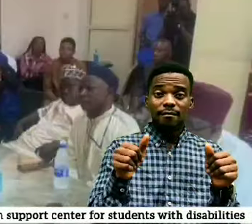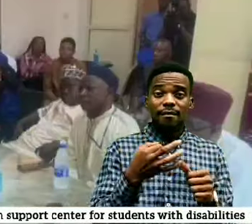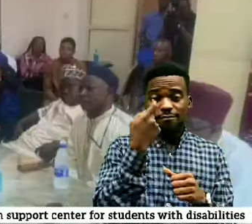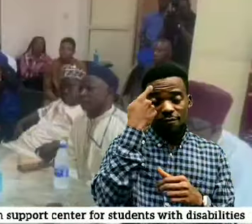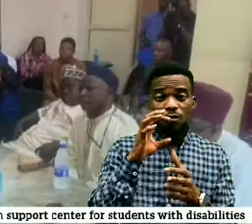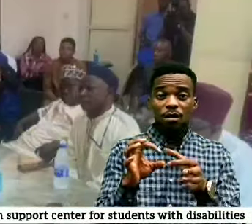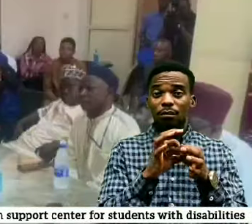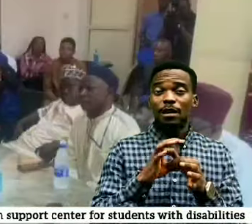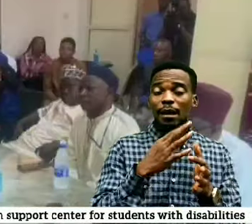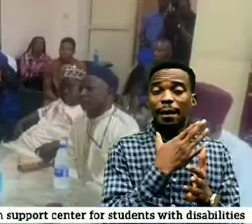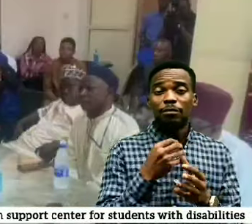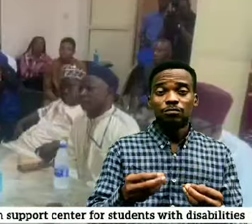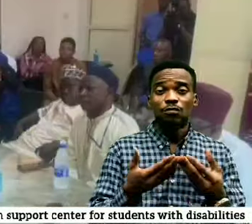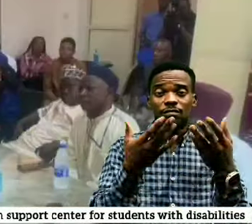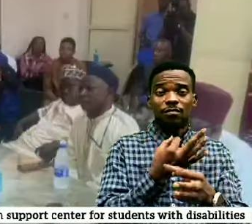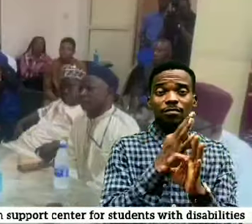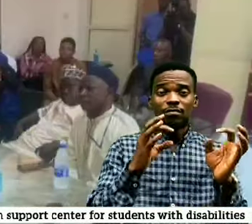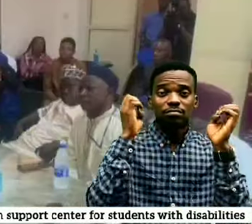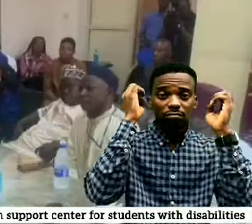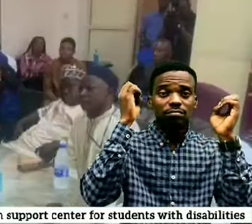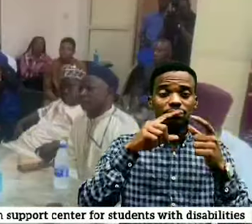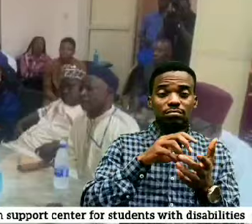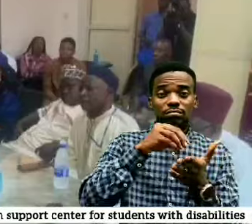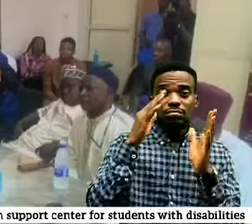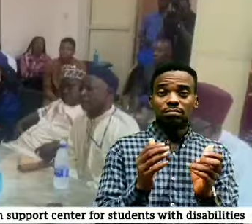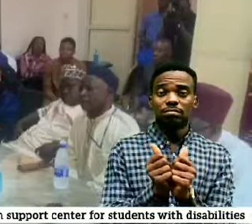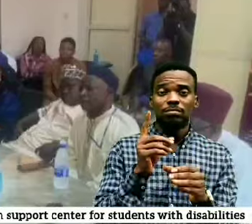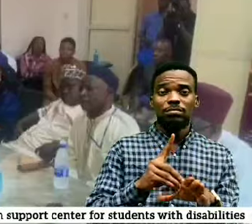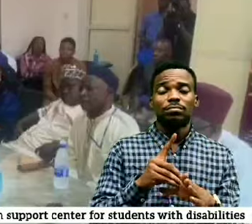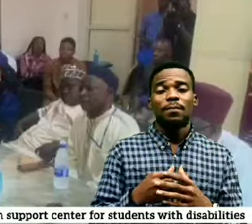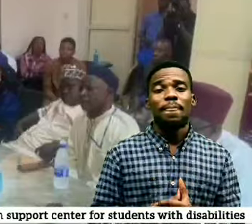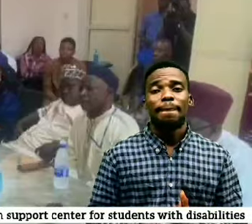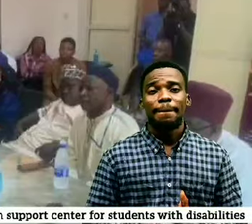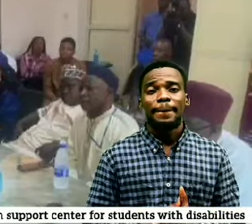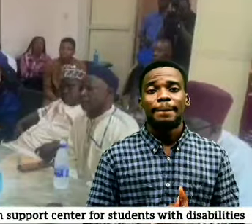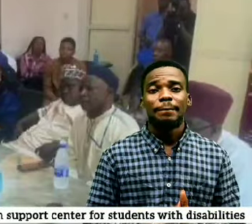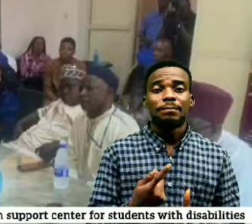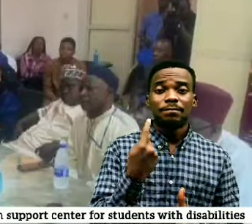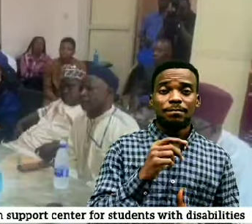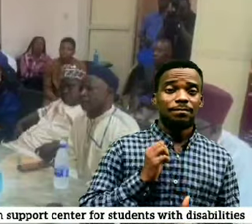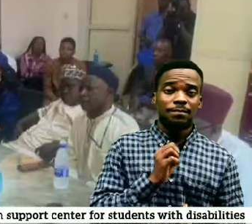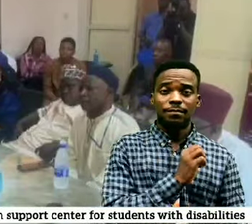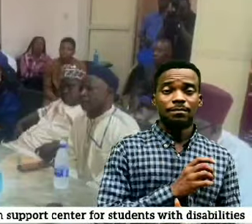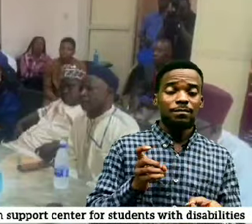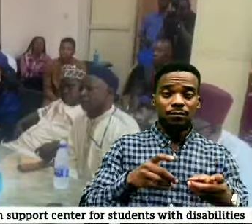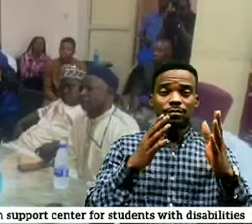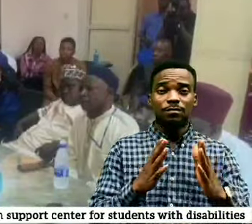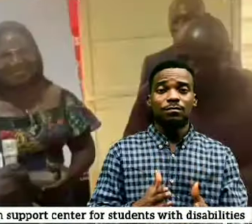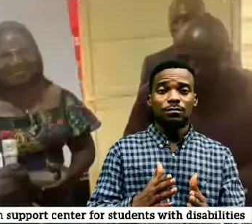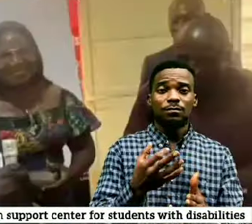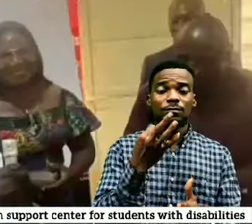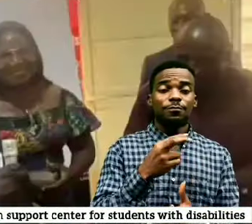and offer free education to students with disabilities. The Executive Director